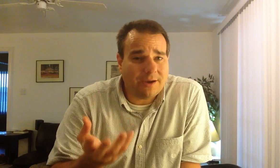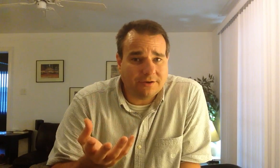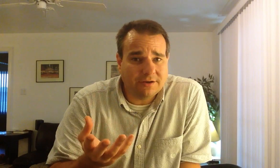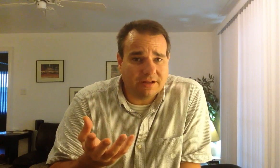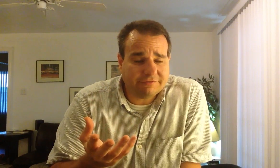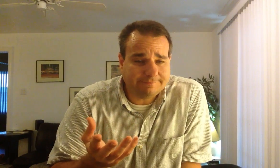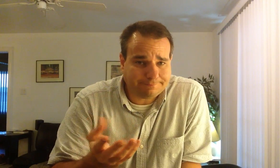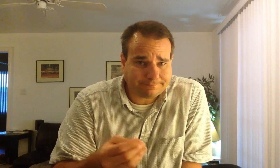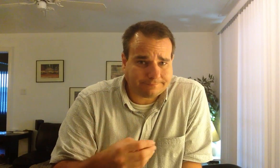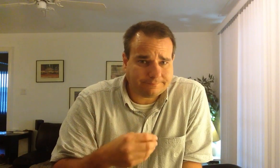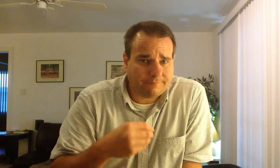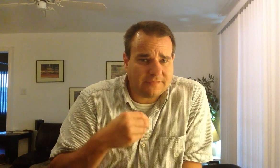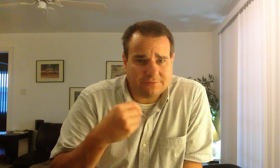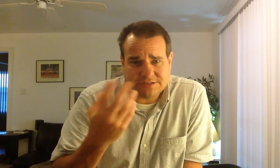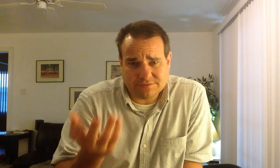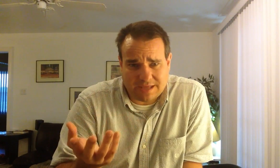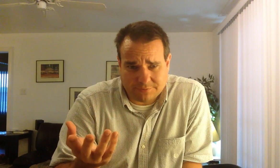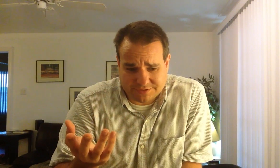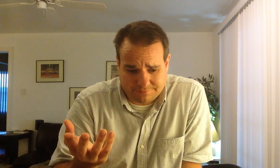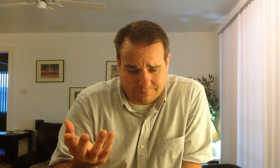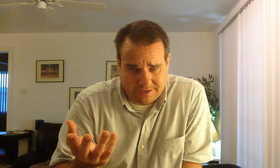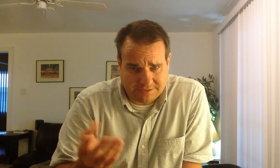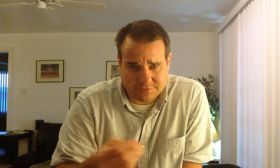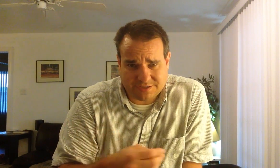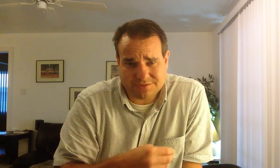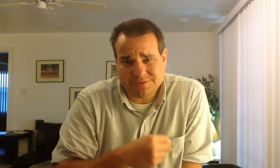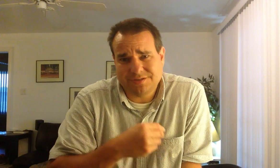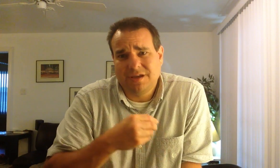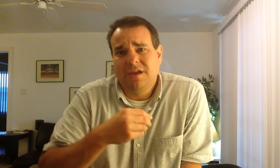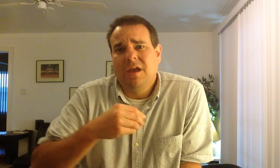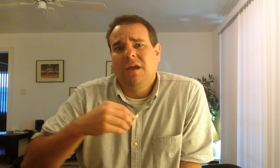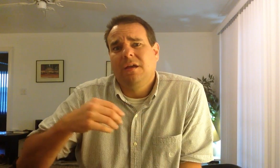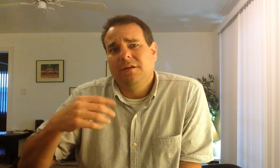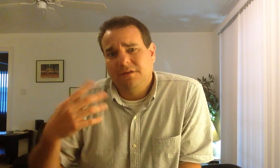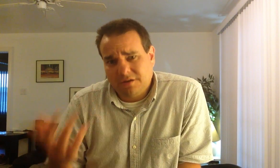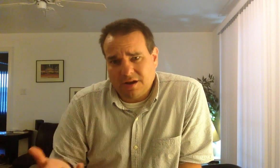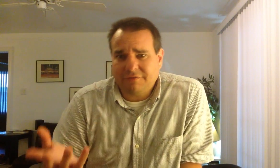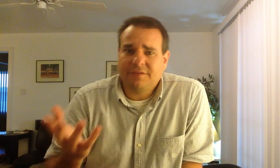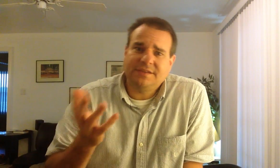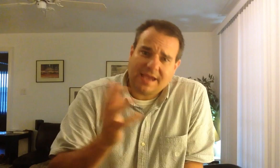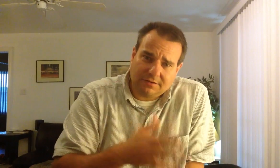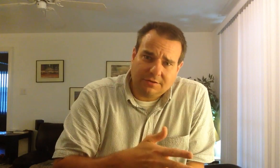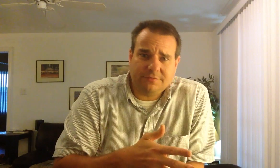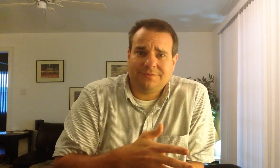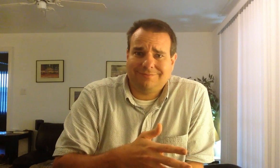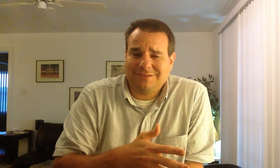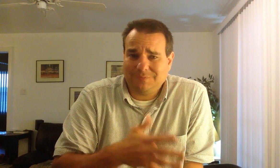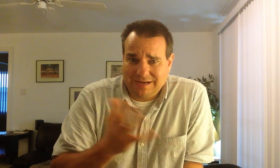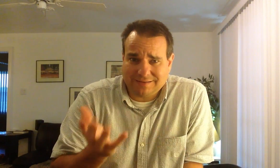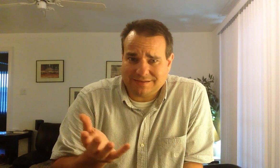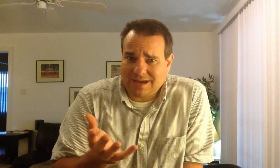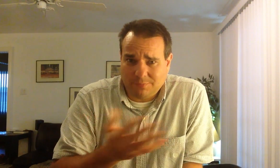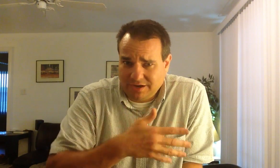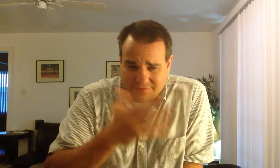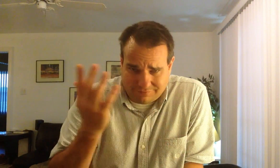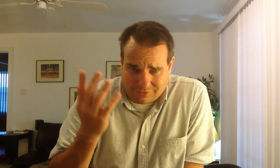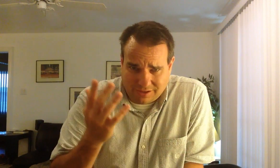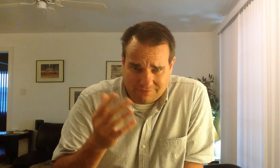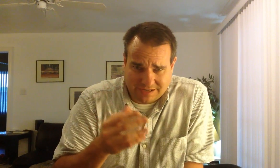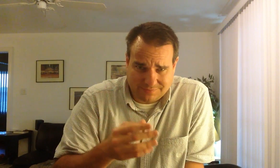quite good enough. And the reason that was picked was because it was good enough for the download speed at the time. didn't all have high